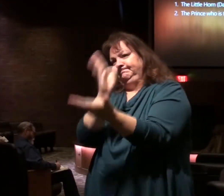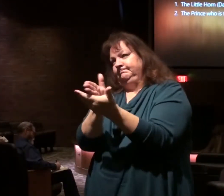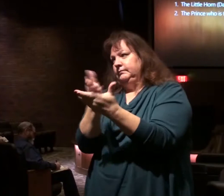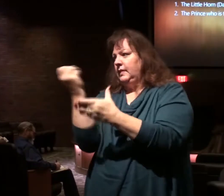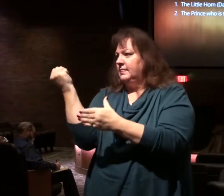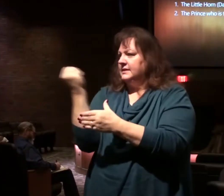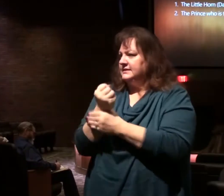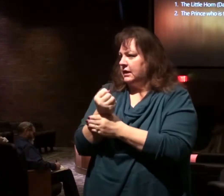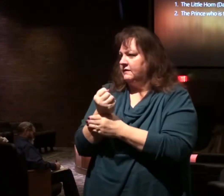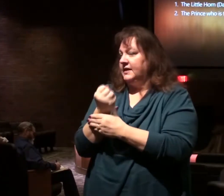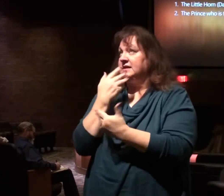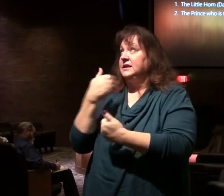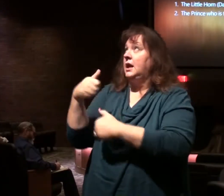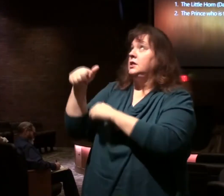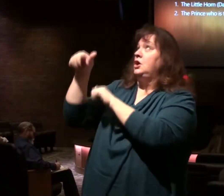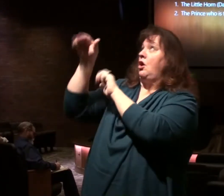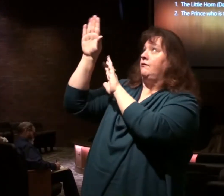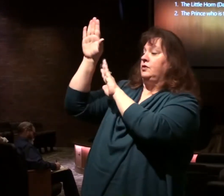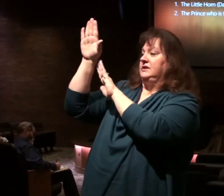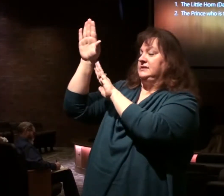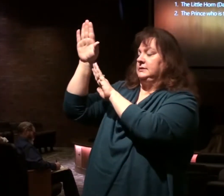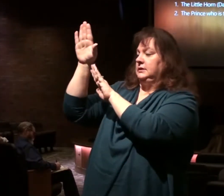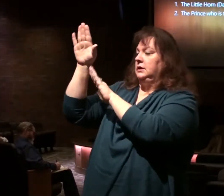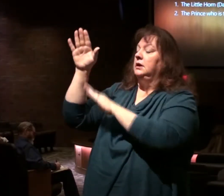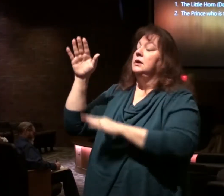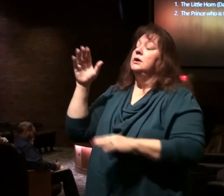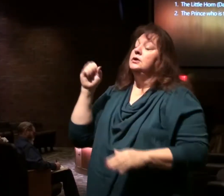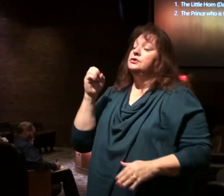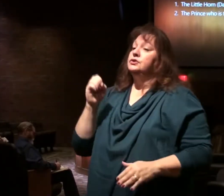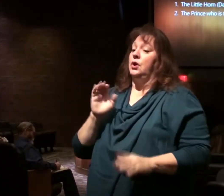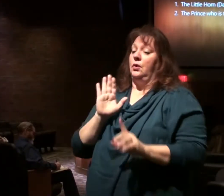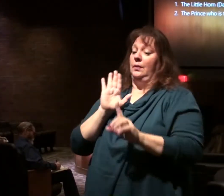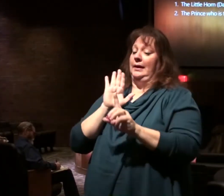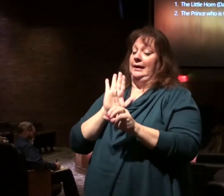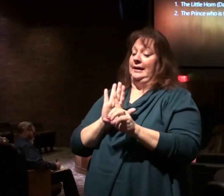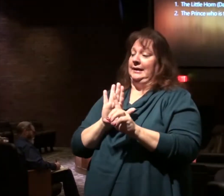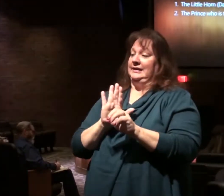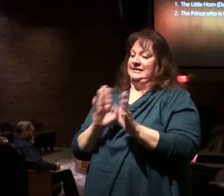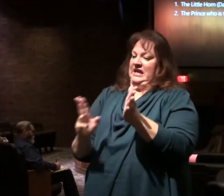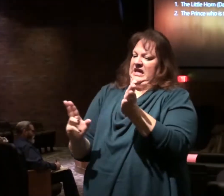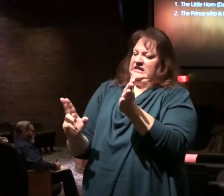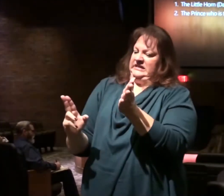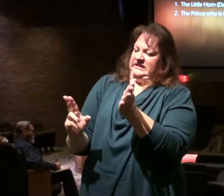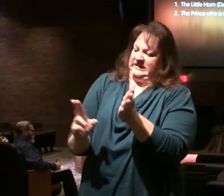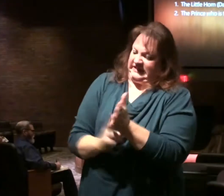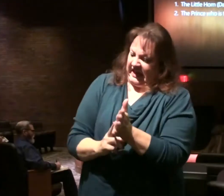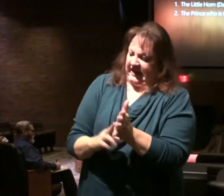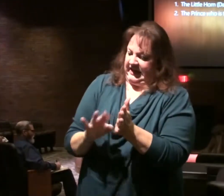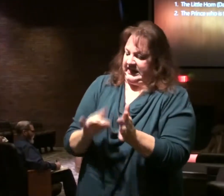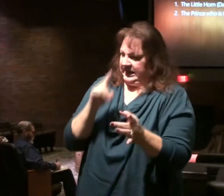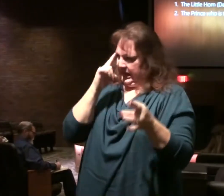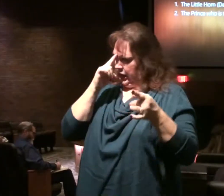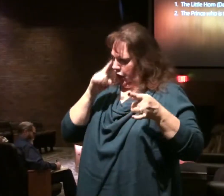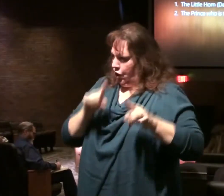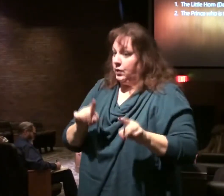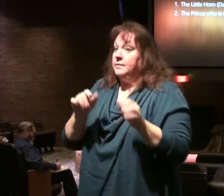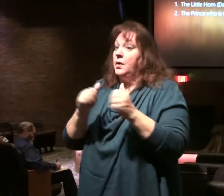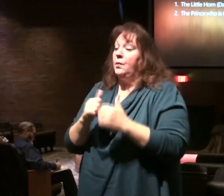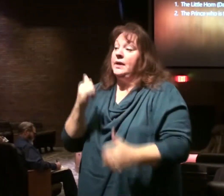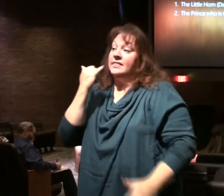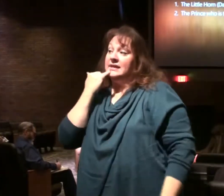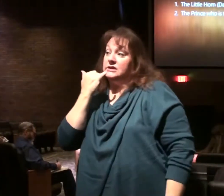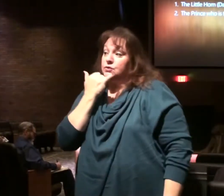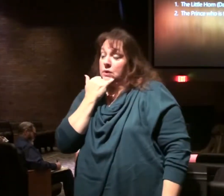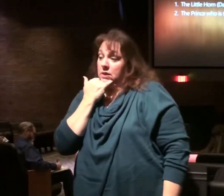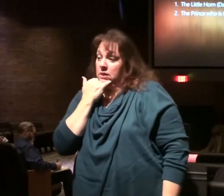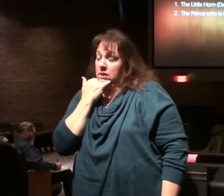sacrifice and grain on her. So it is his signing of this covenant with Israel